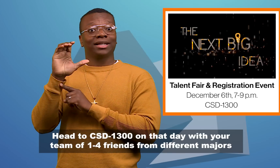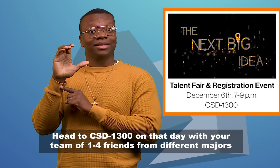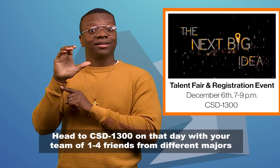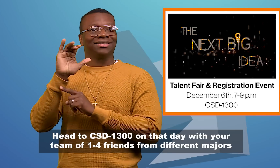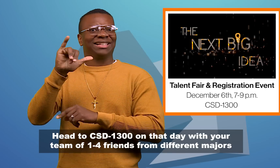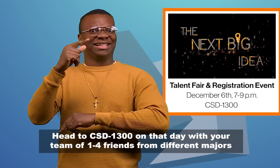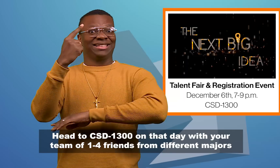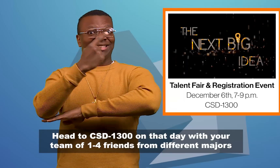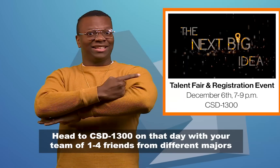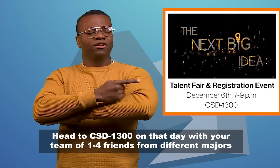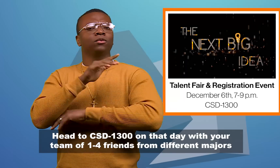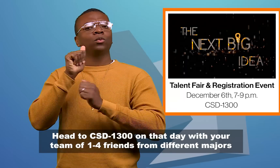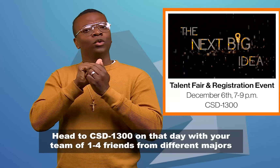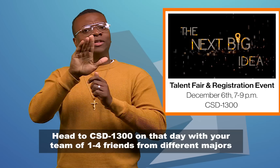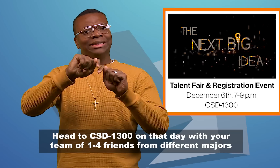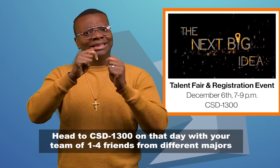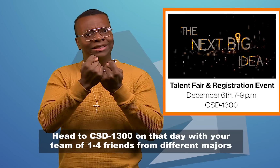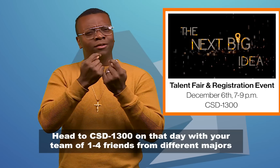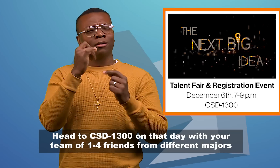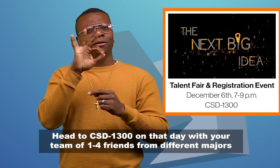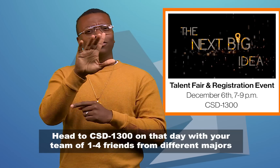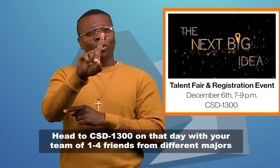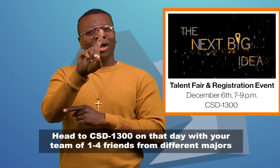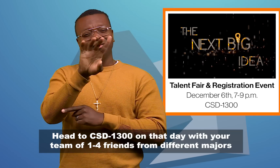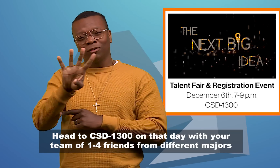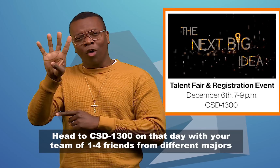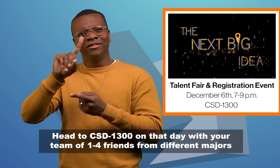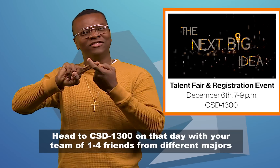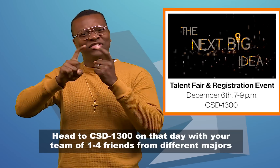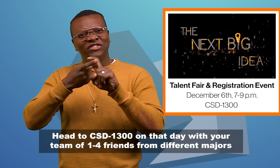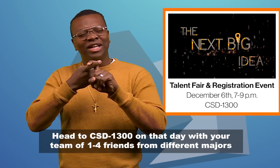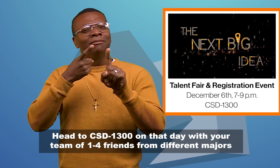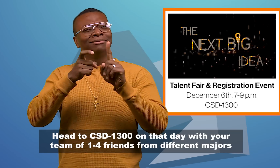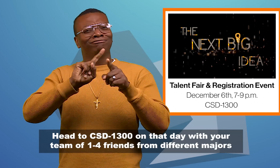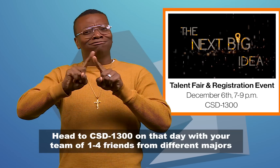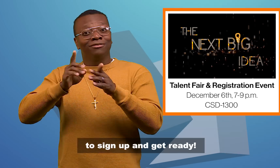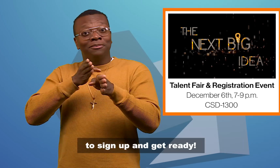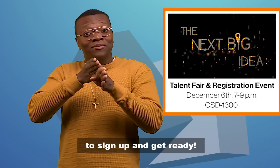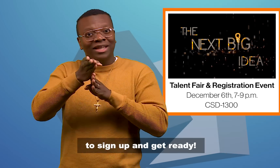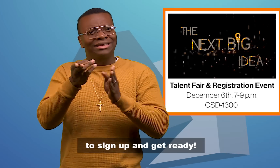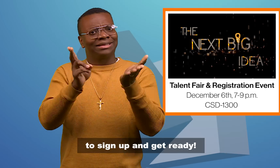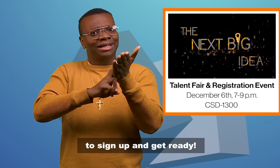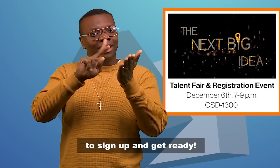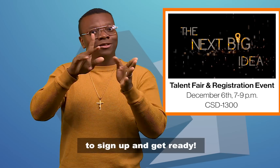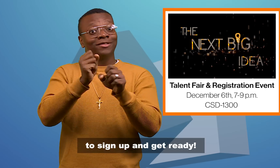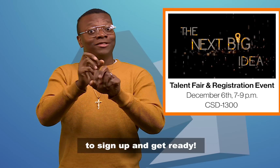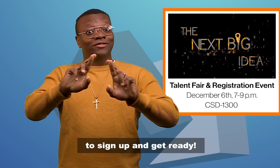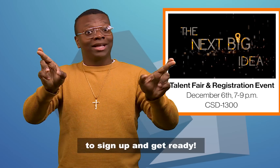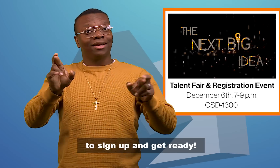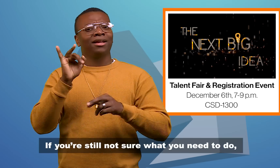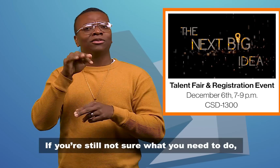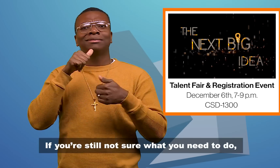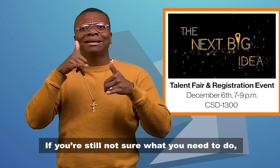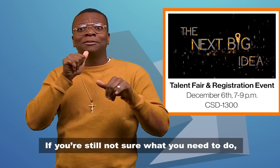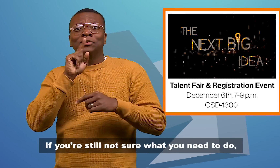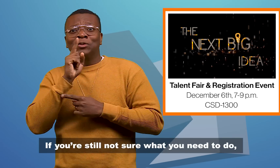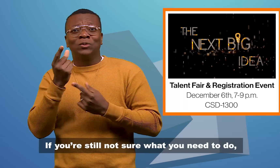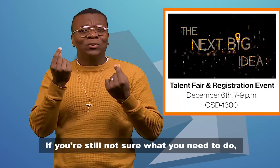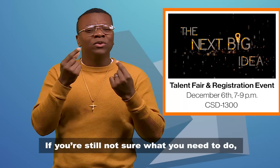CSD1300 on that day with your team of one to four friends from different majors to sign up and get ready. If you're still not sure what you need